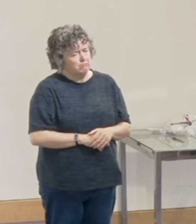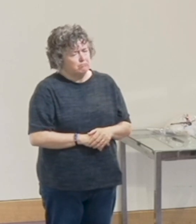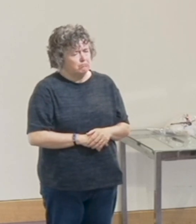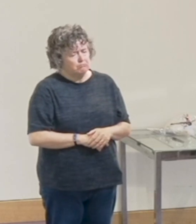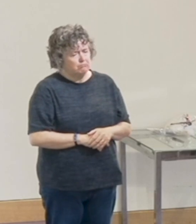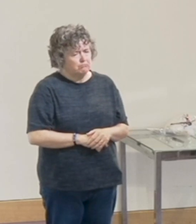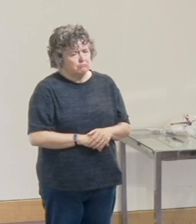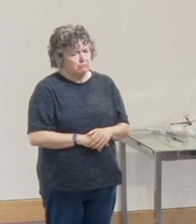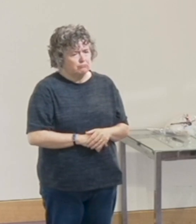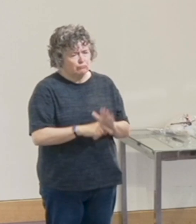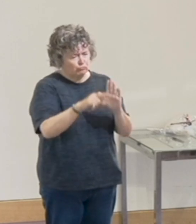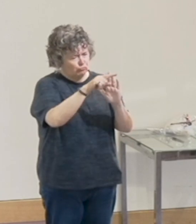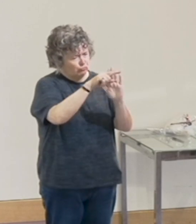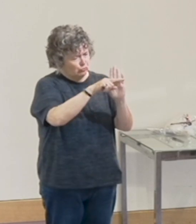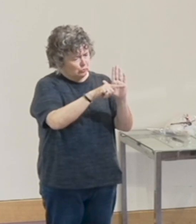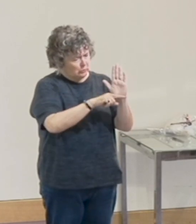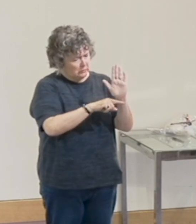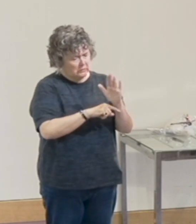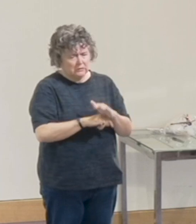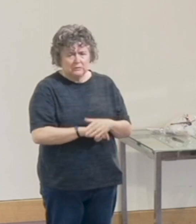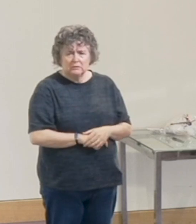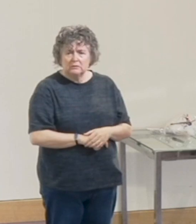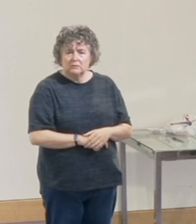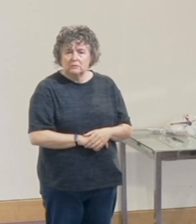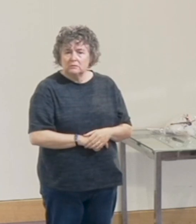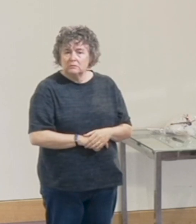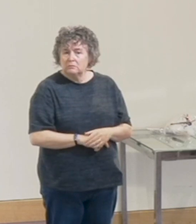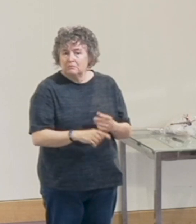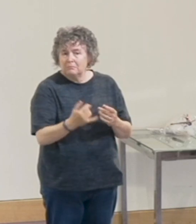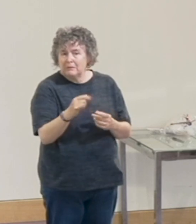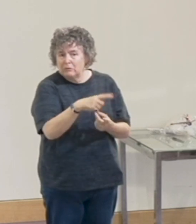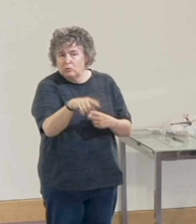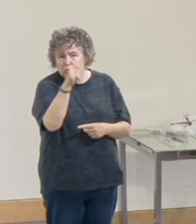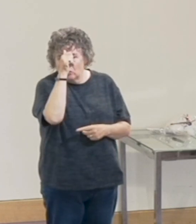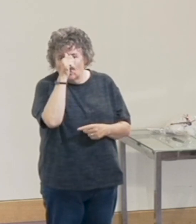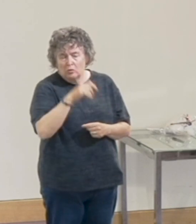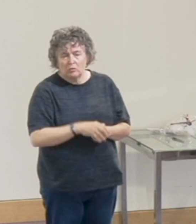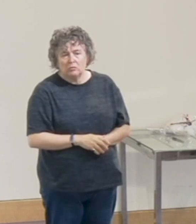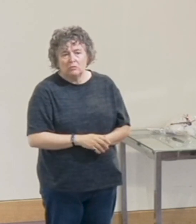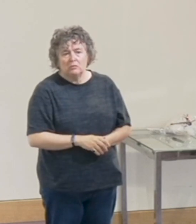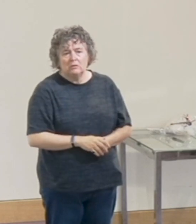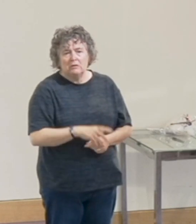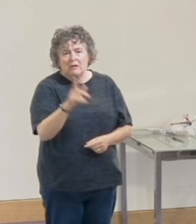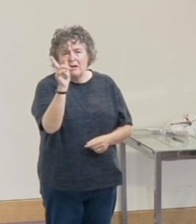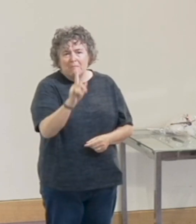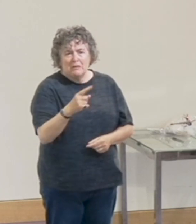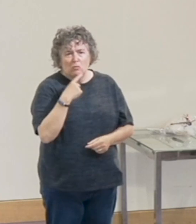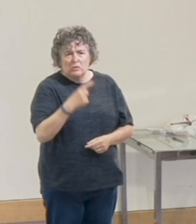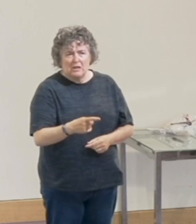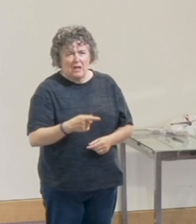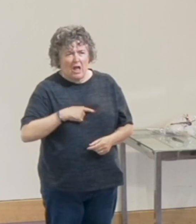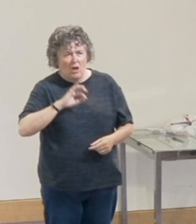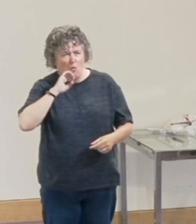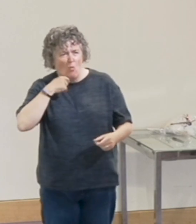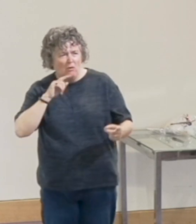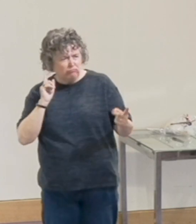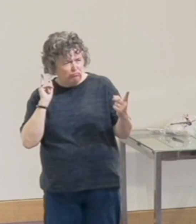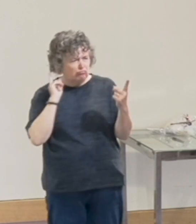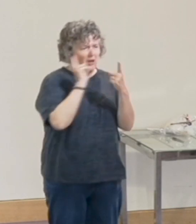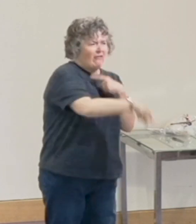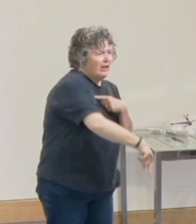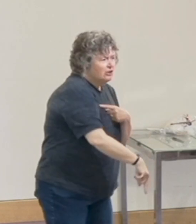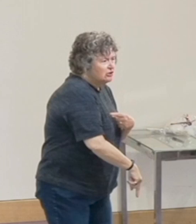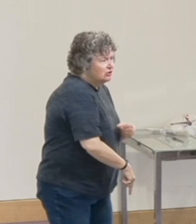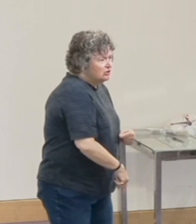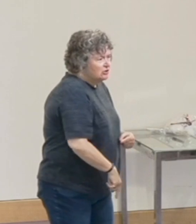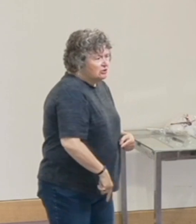I think most of us may have heard the saying, don't get mad, get even. And before